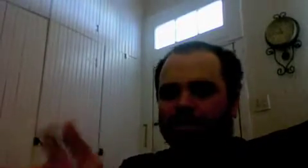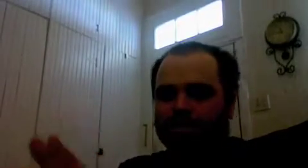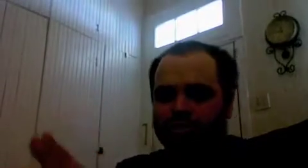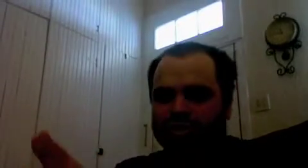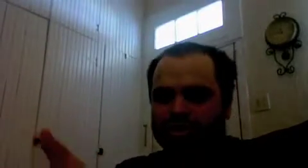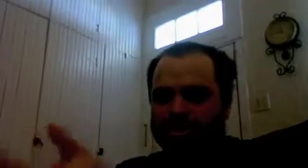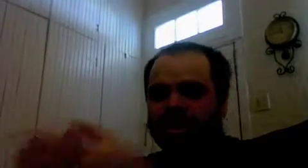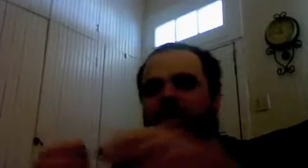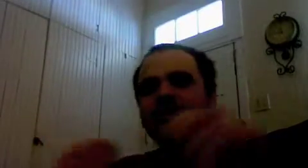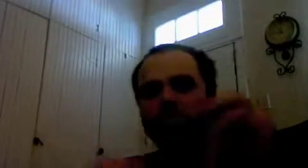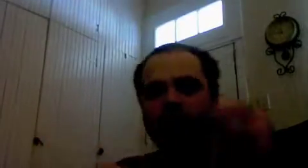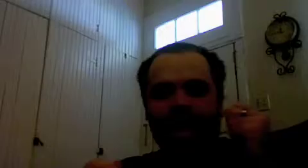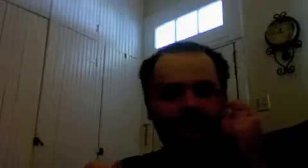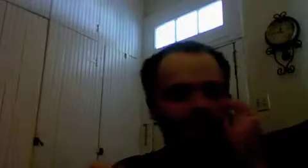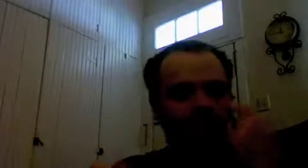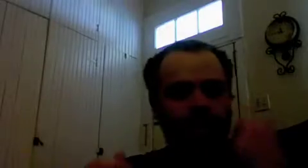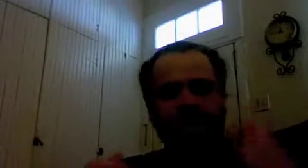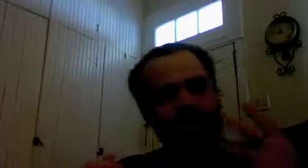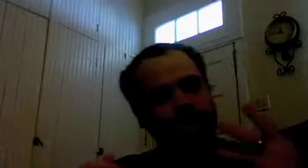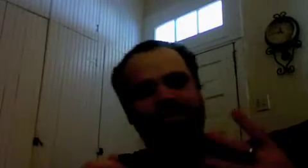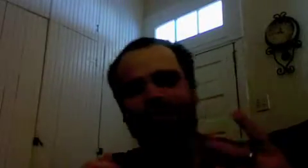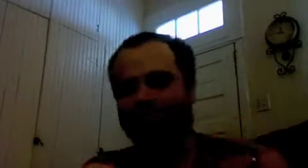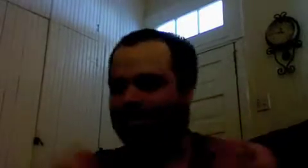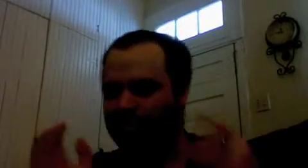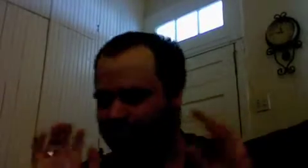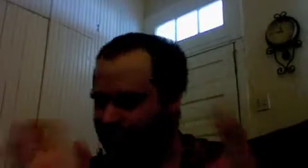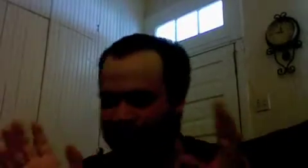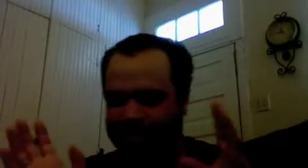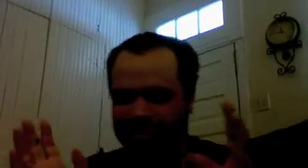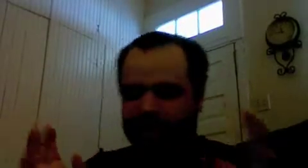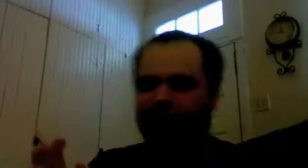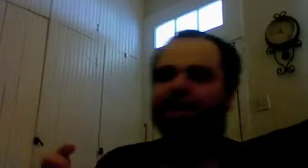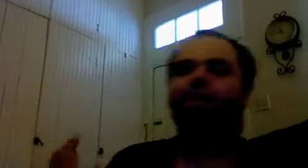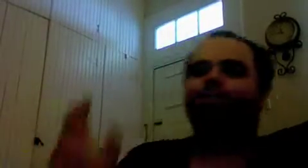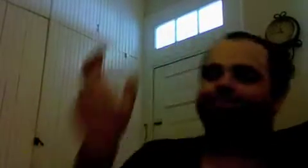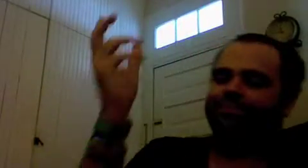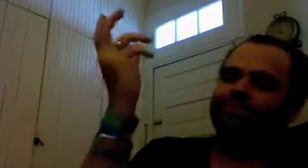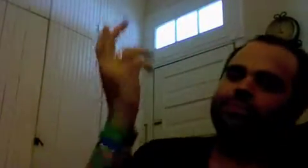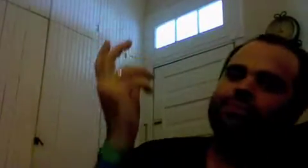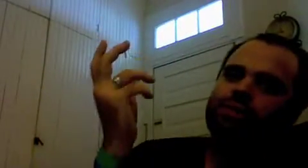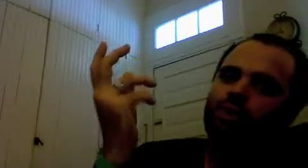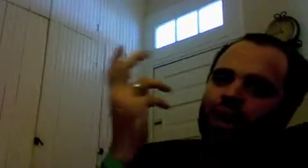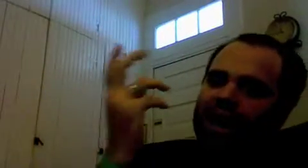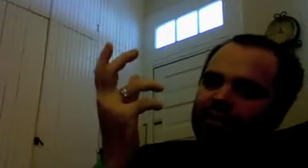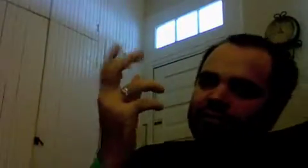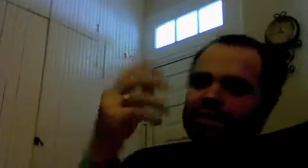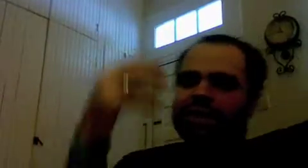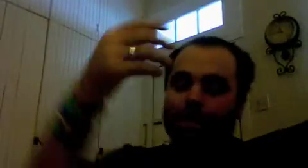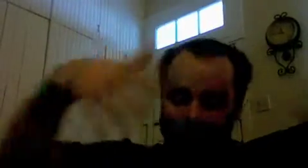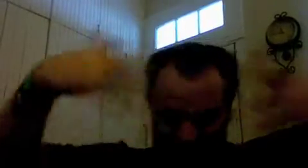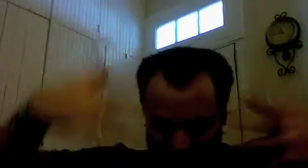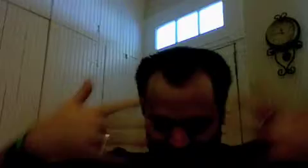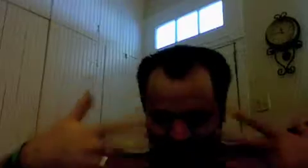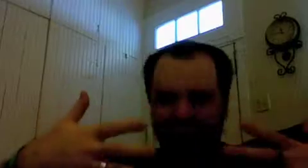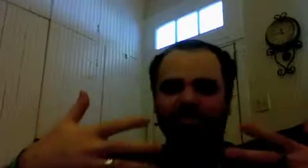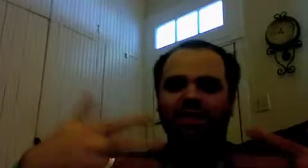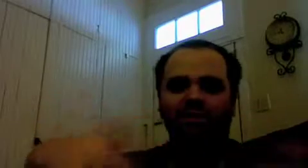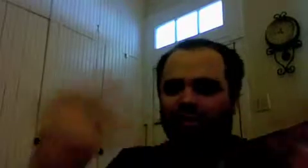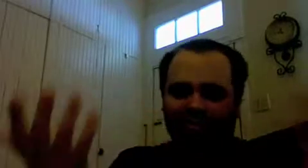produced so we have uh three steps here which is very typical of hegel we have being in itself which is